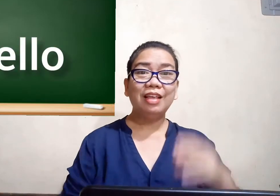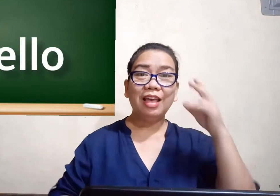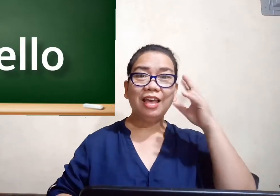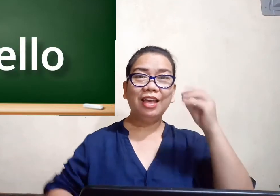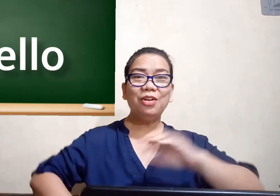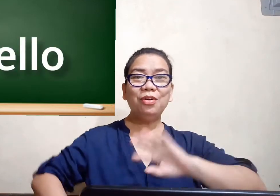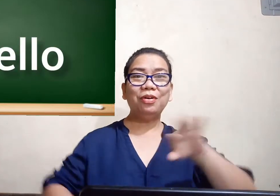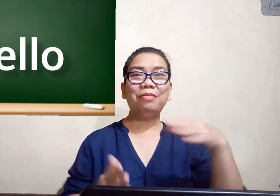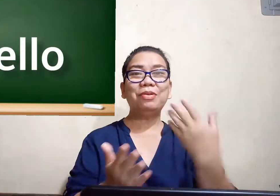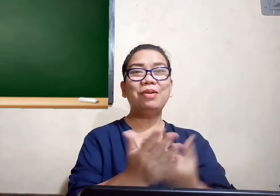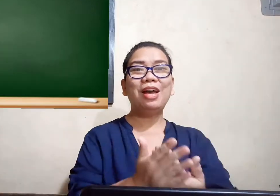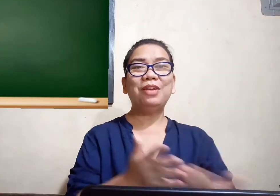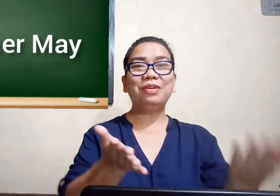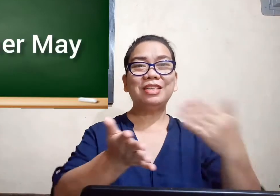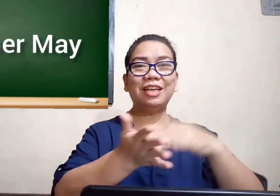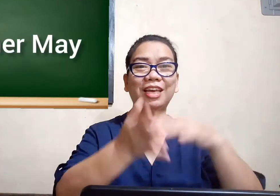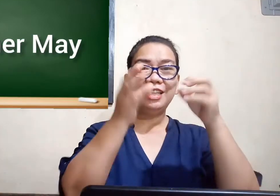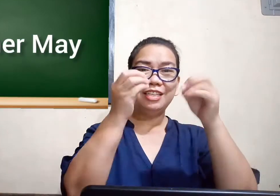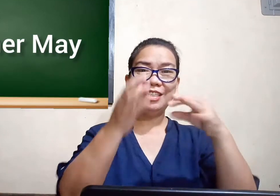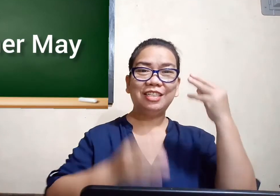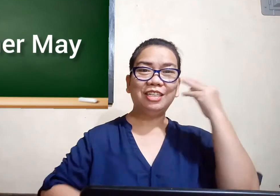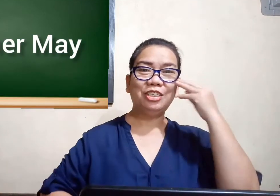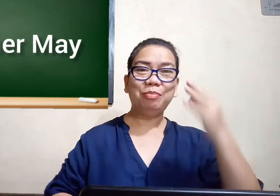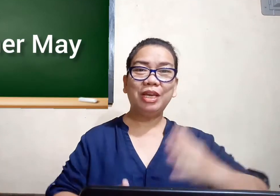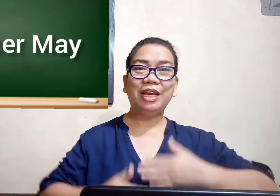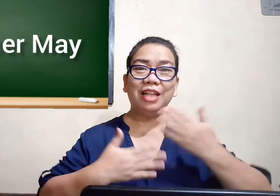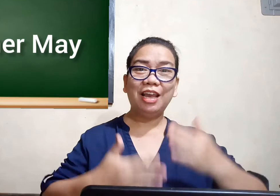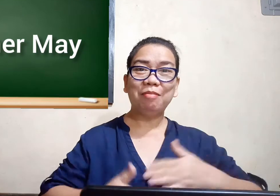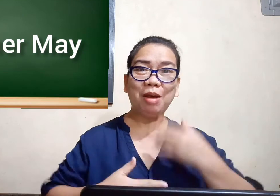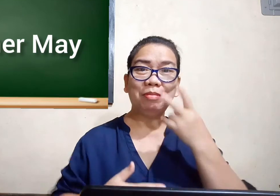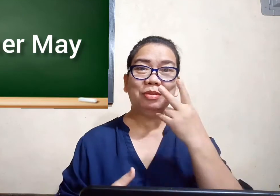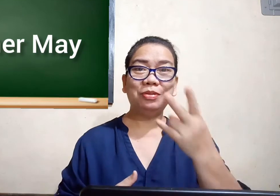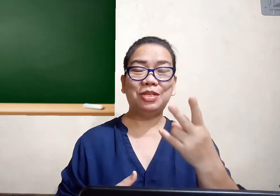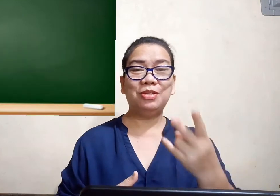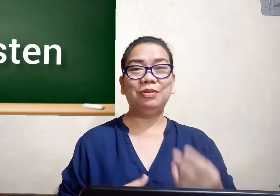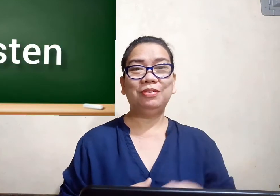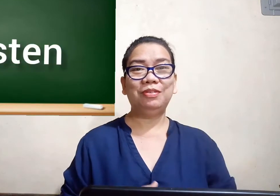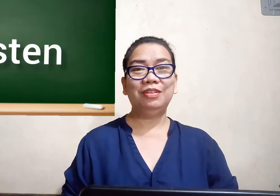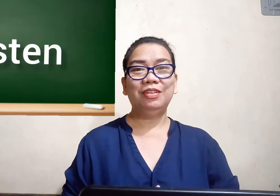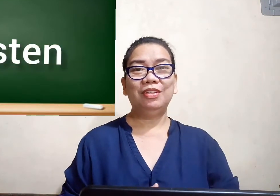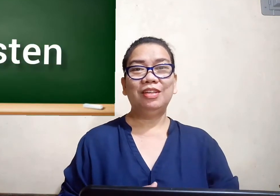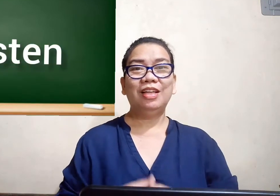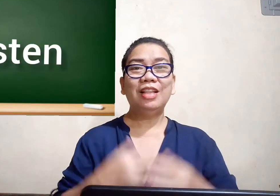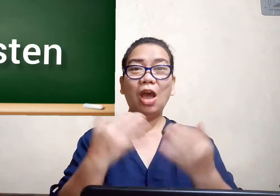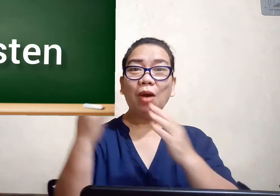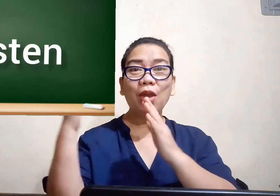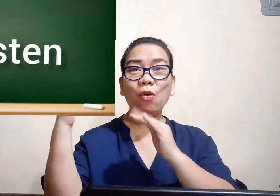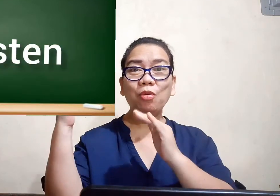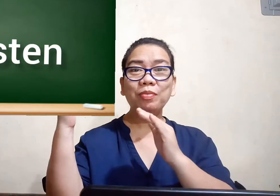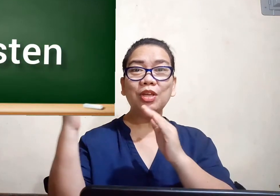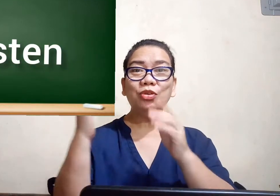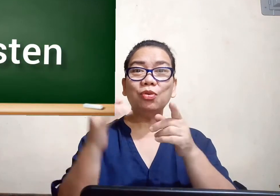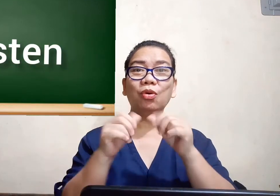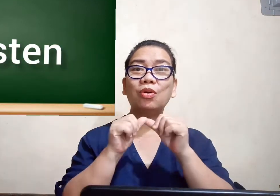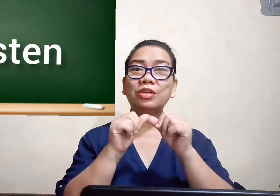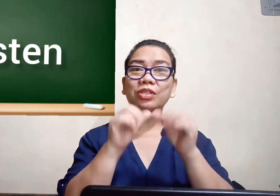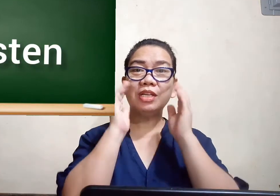hello everyone once again this is teacher May and I am happy to see you now I hope that you all still